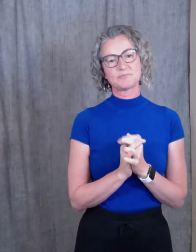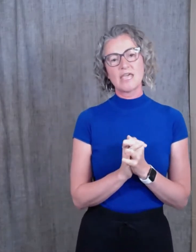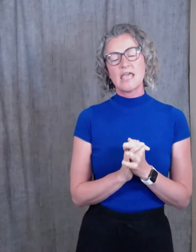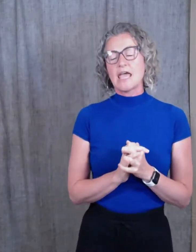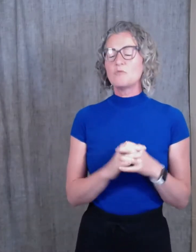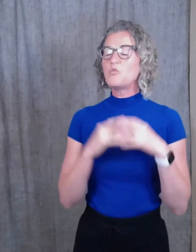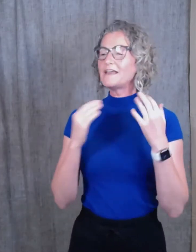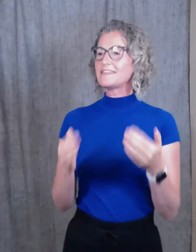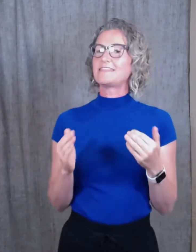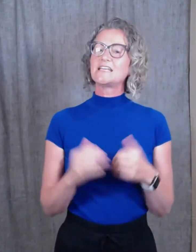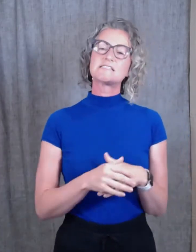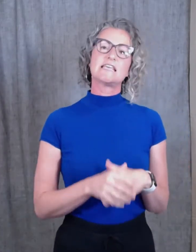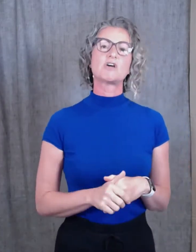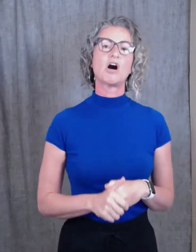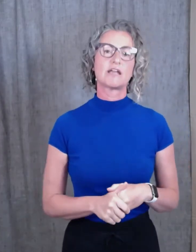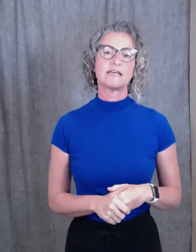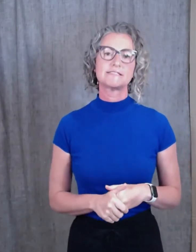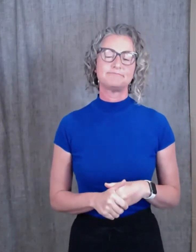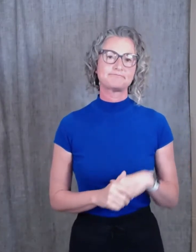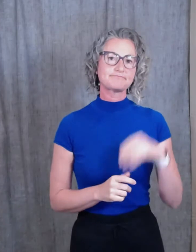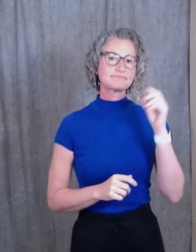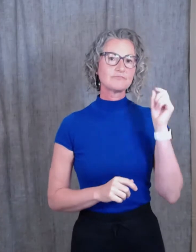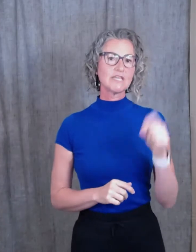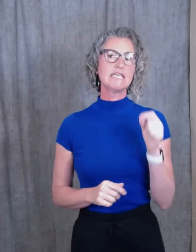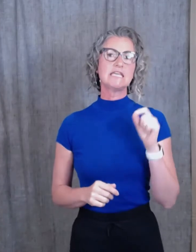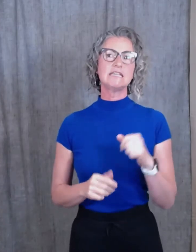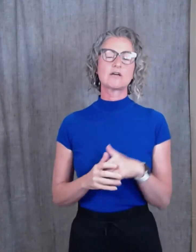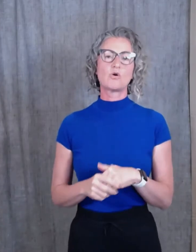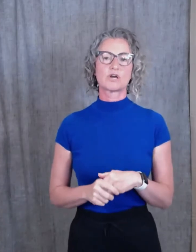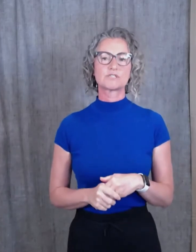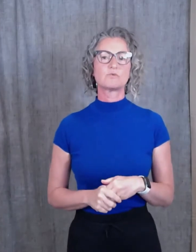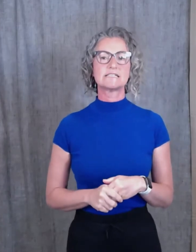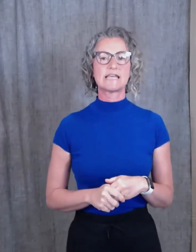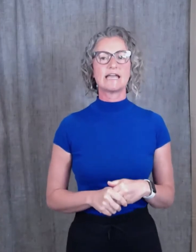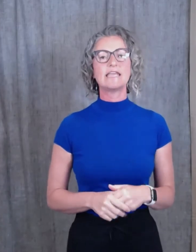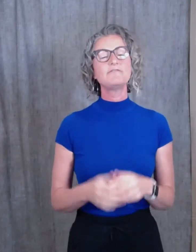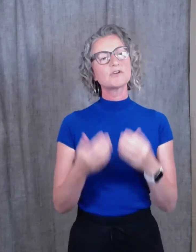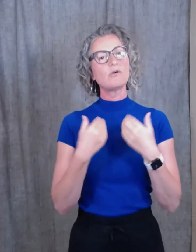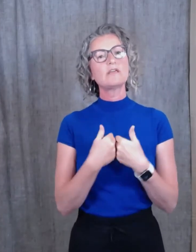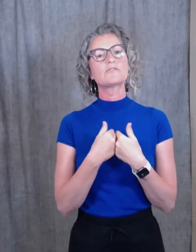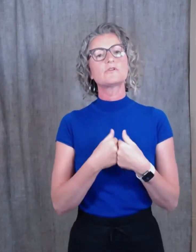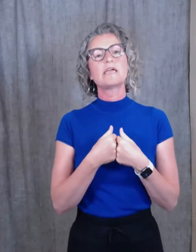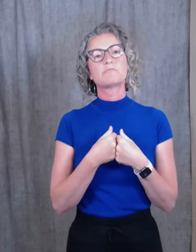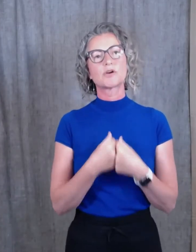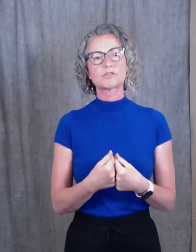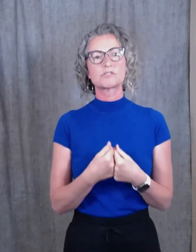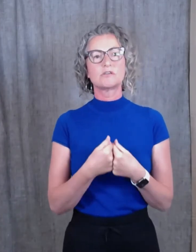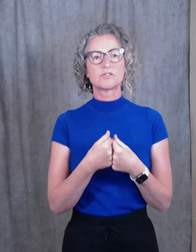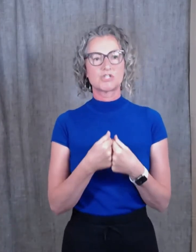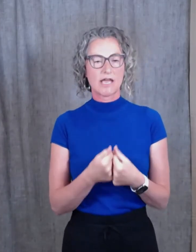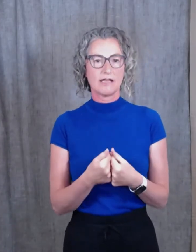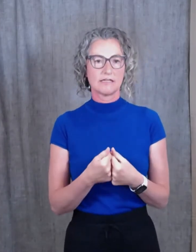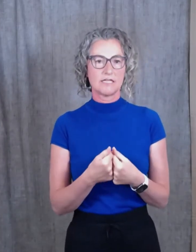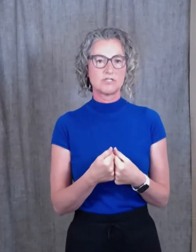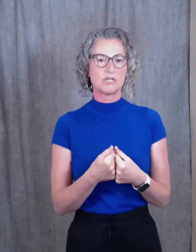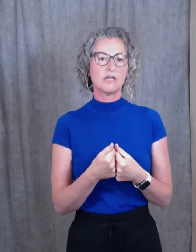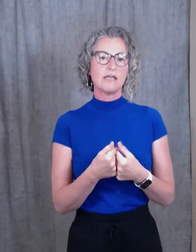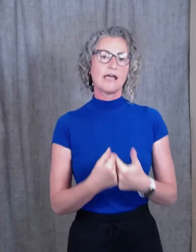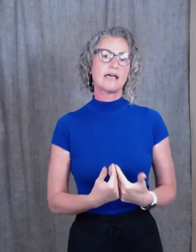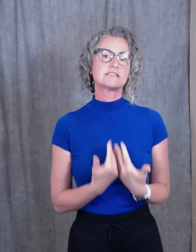And one of the things they taught us in the course was that if you're going through a personal challenge as a